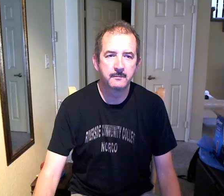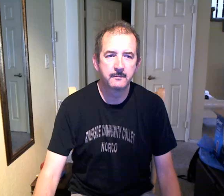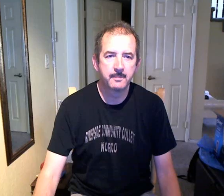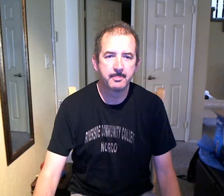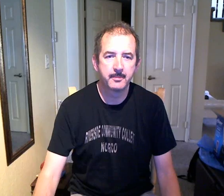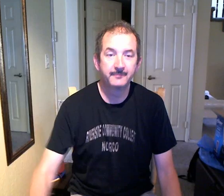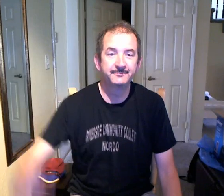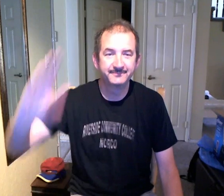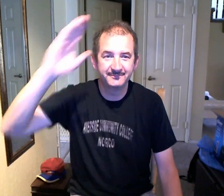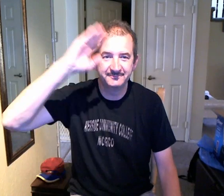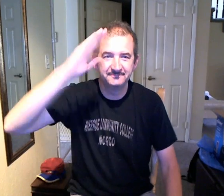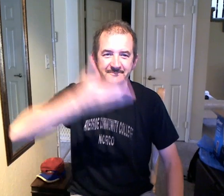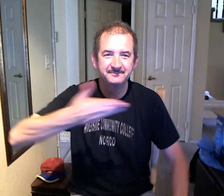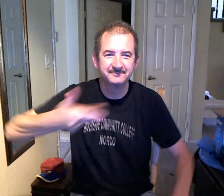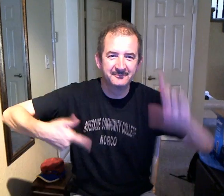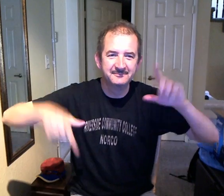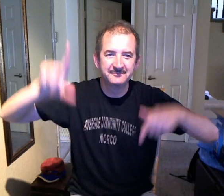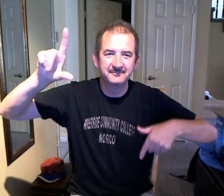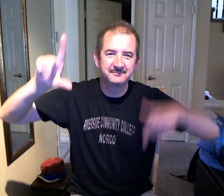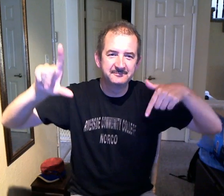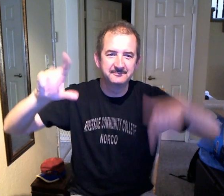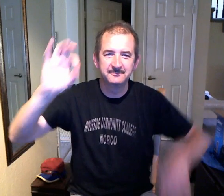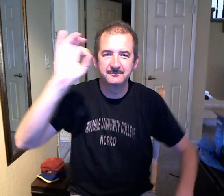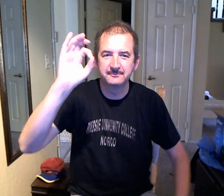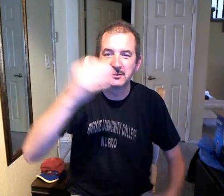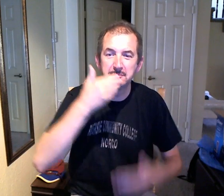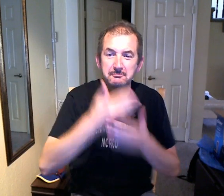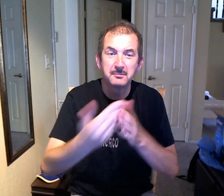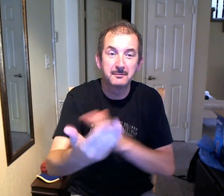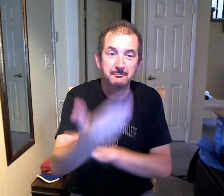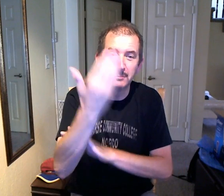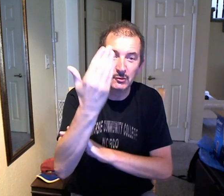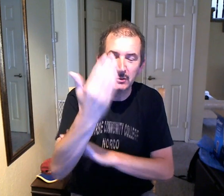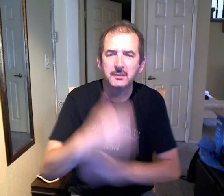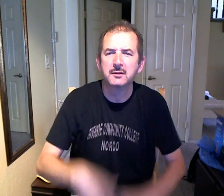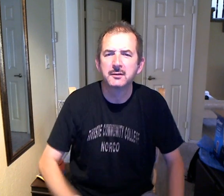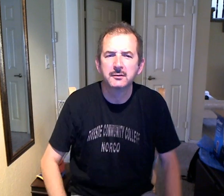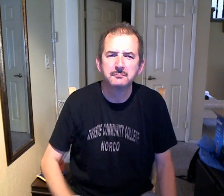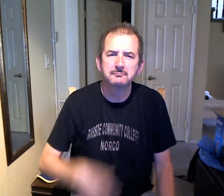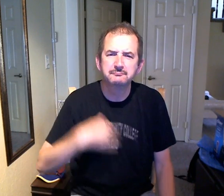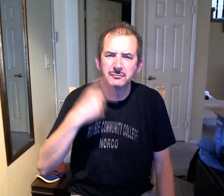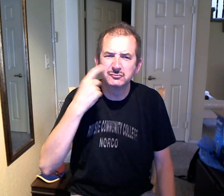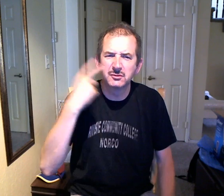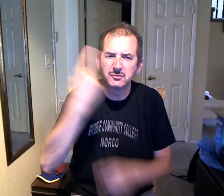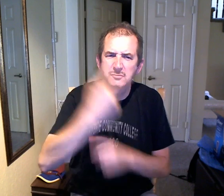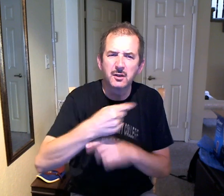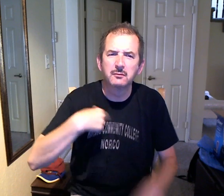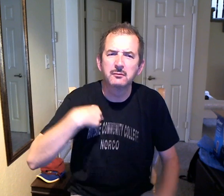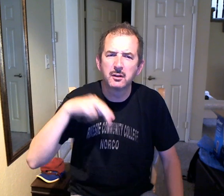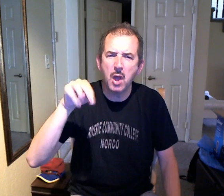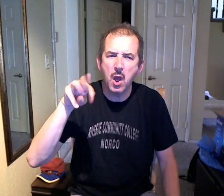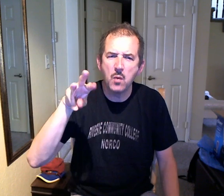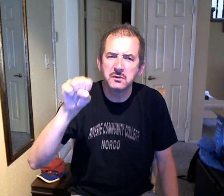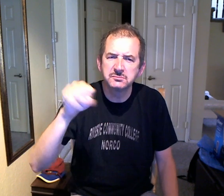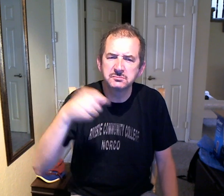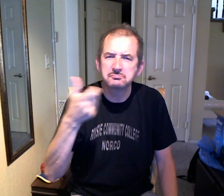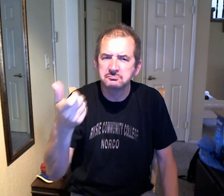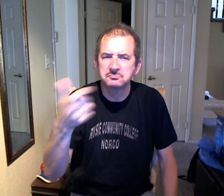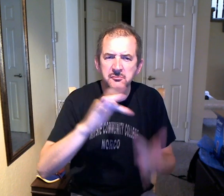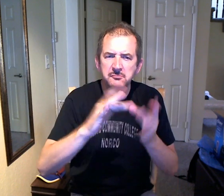From California University, Michael Prentice is a bright budding music composer, and I'm afraid we put him in trouble